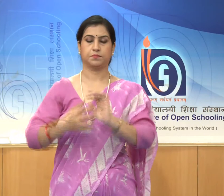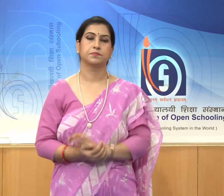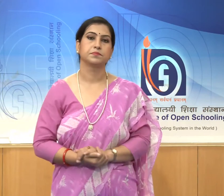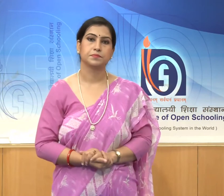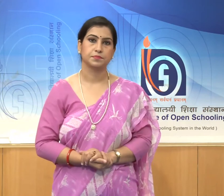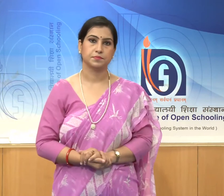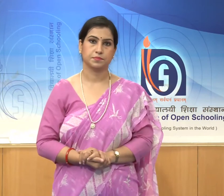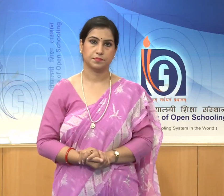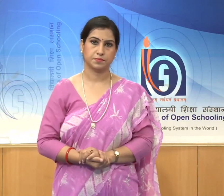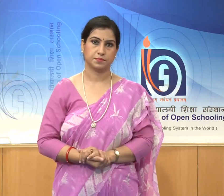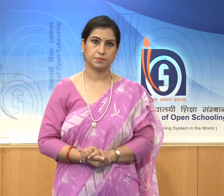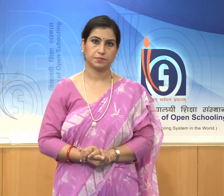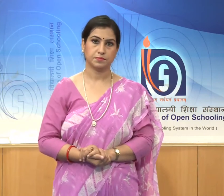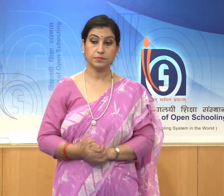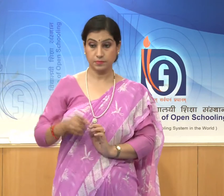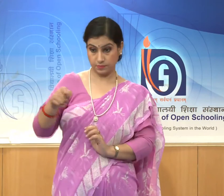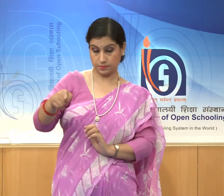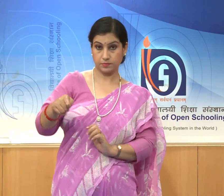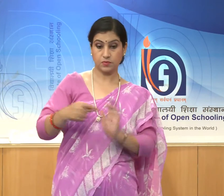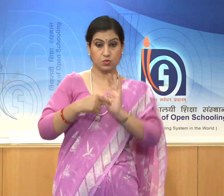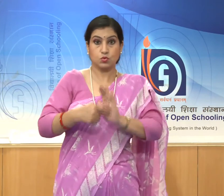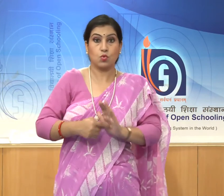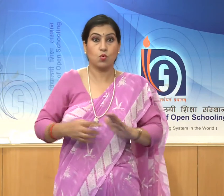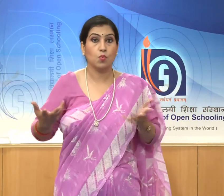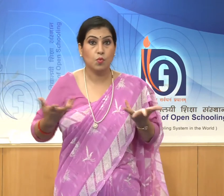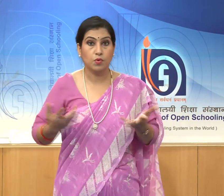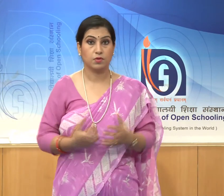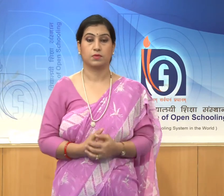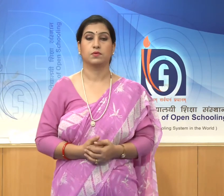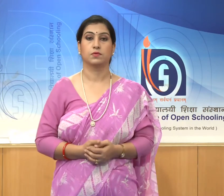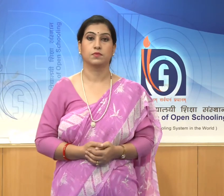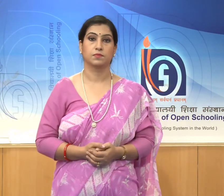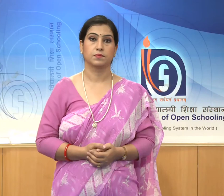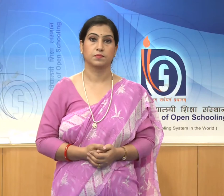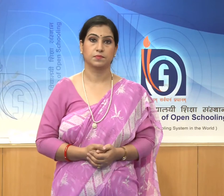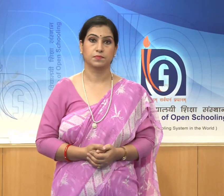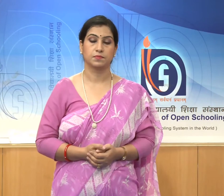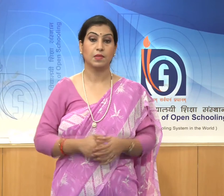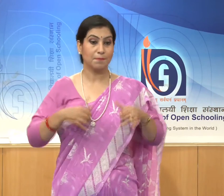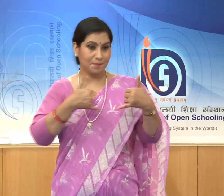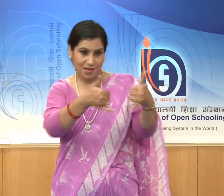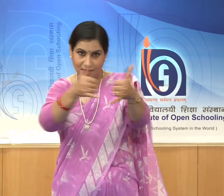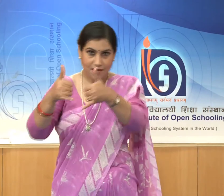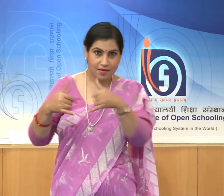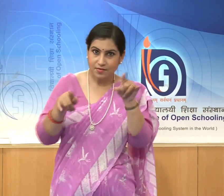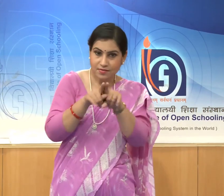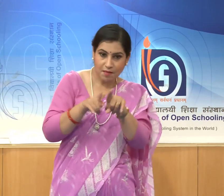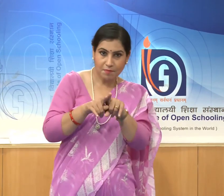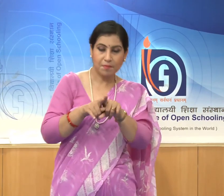They have been shown playing with